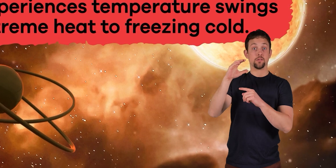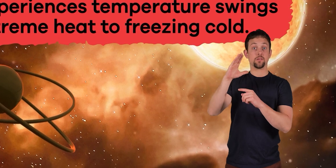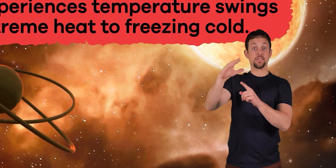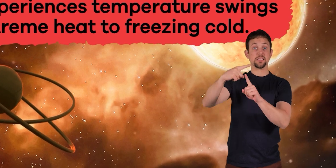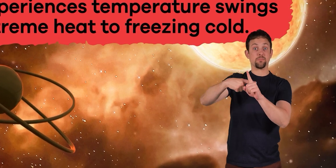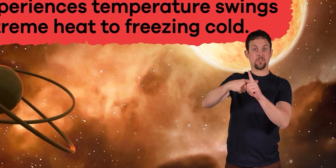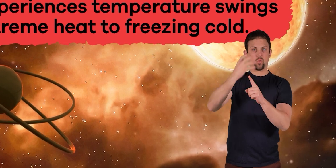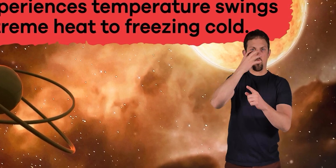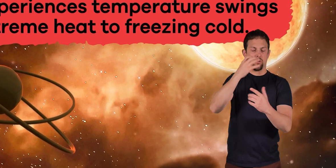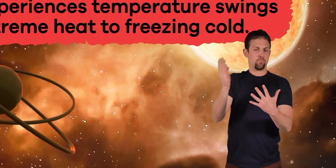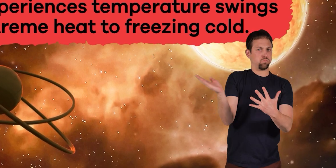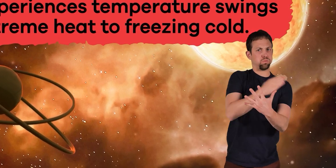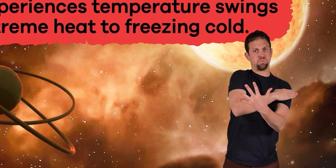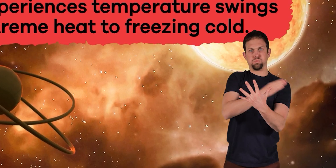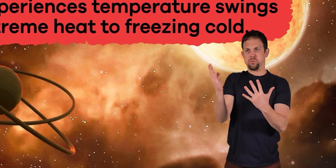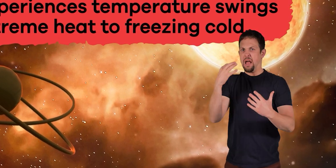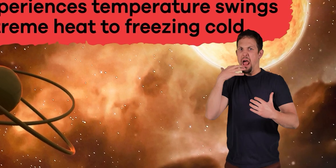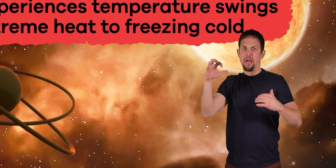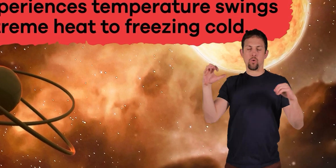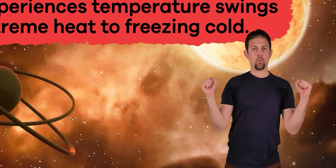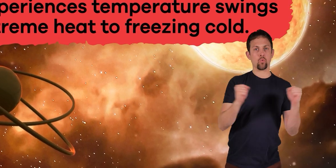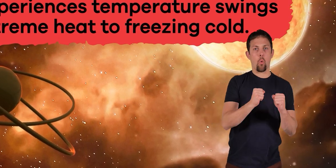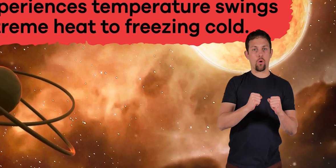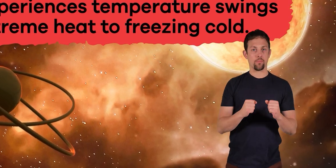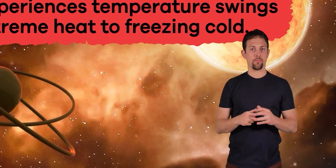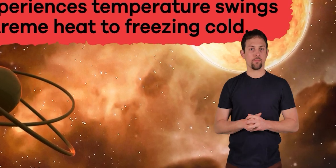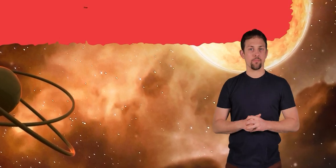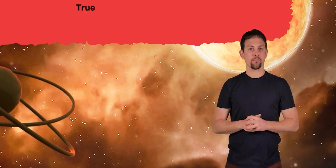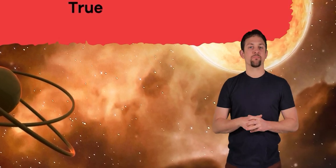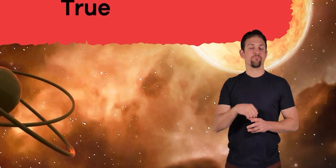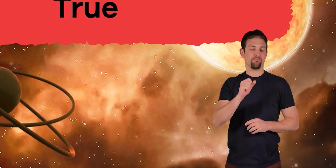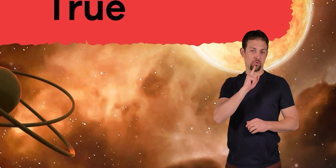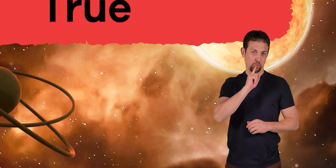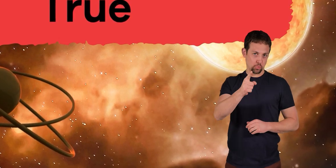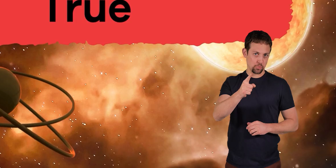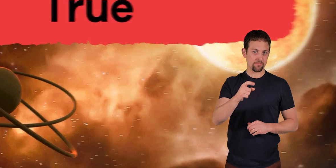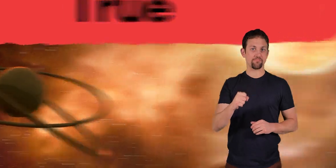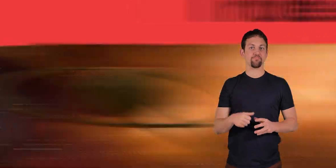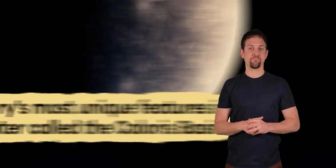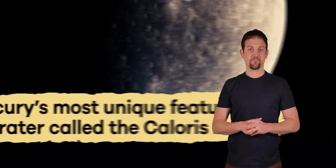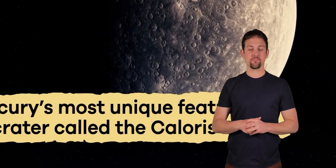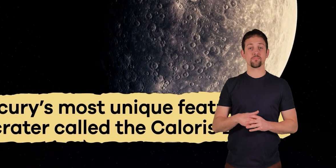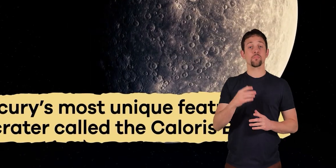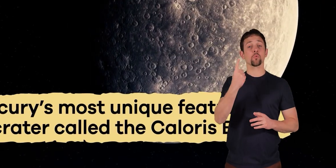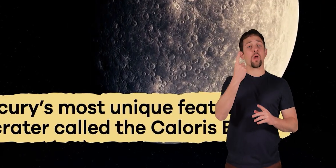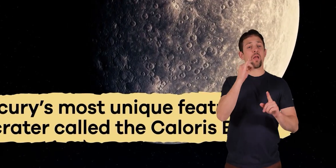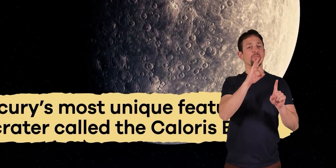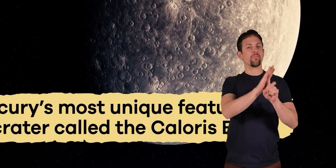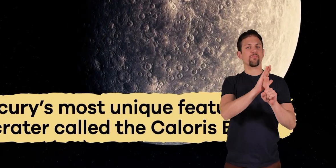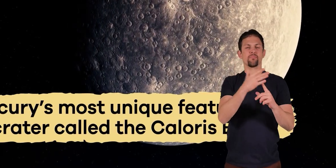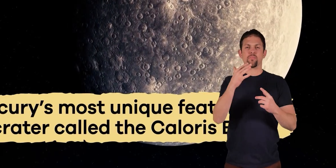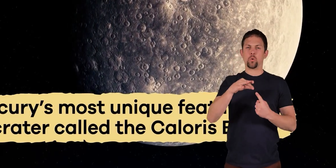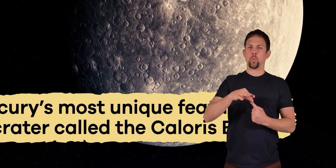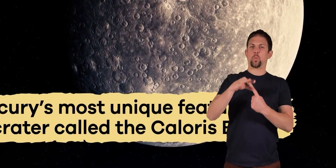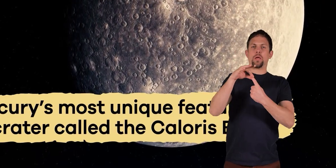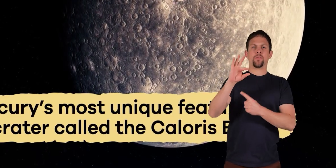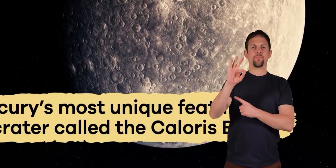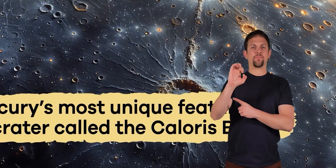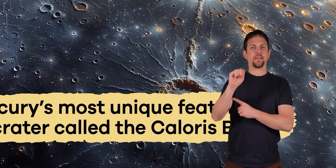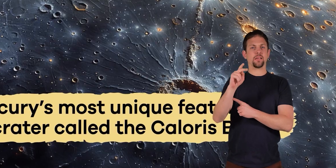swings from extreme heat to freezing cold. True. One of Mercury's most unique features is a